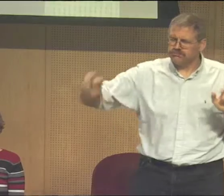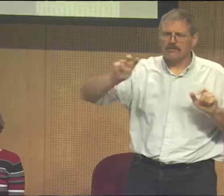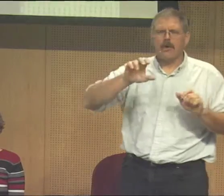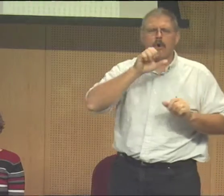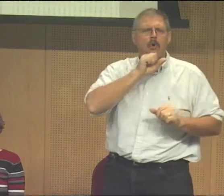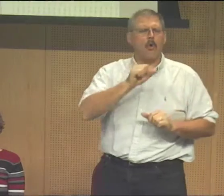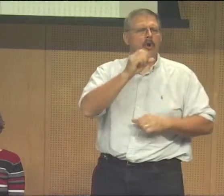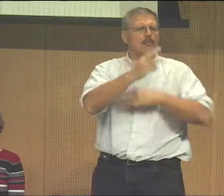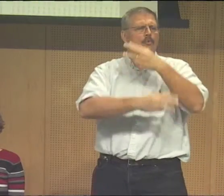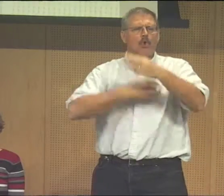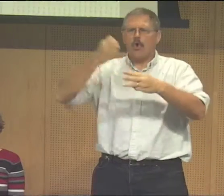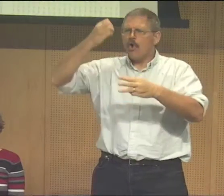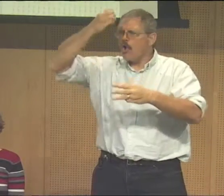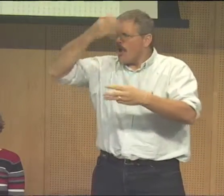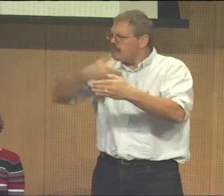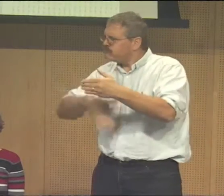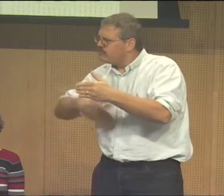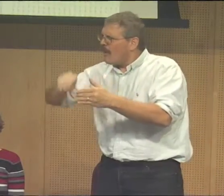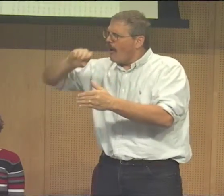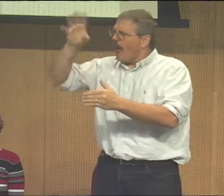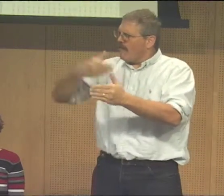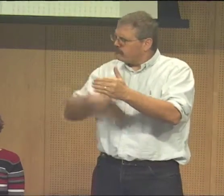whether the child is Deaf or hearing. important thing is it's born healthy.